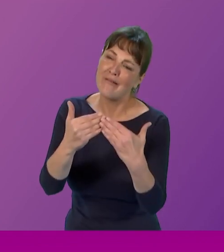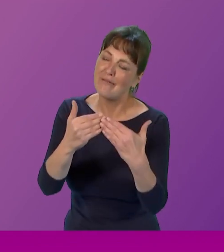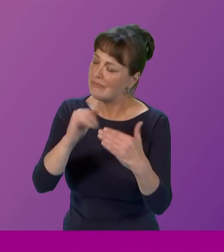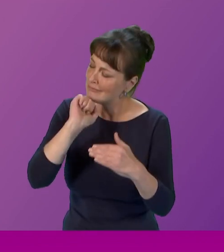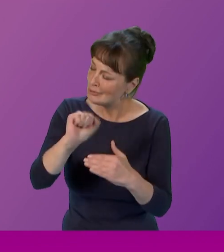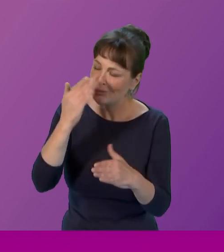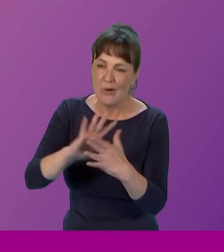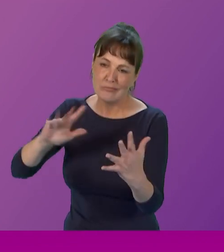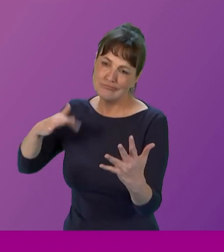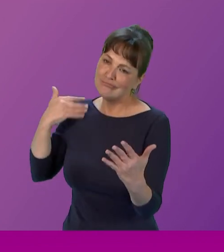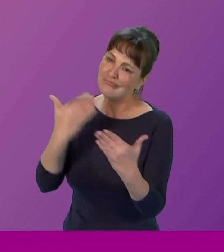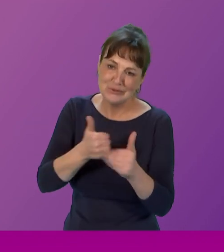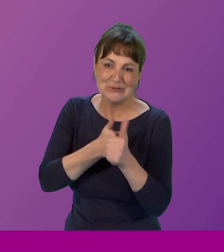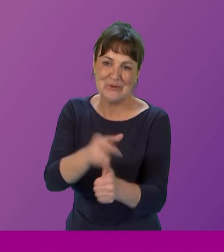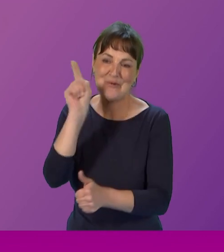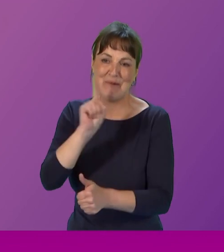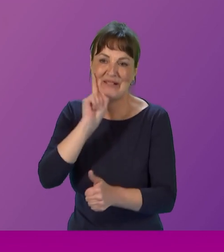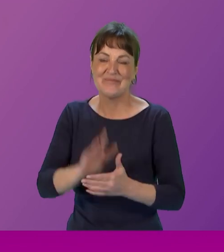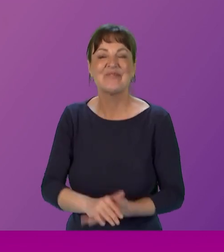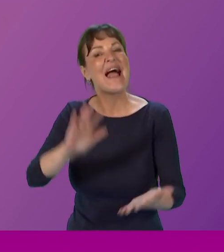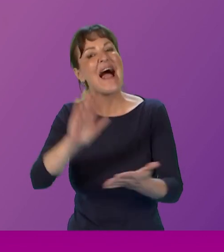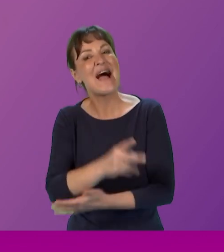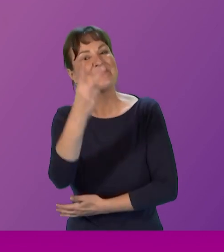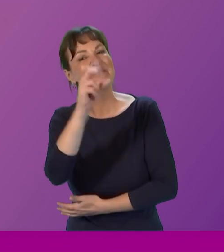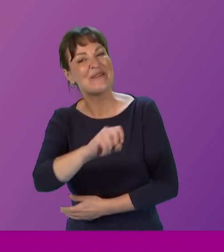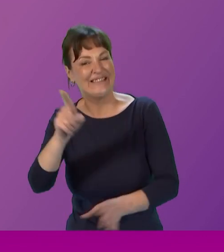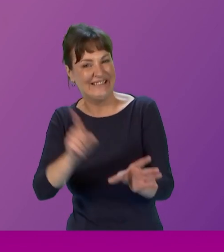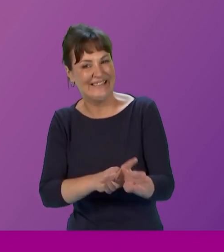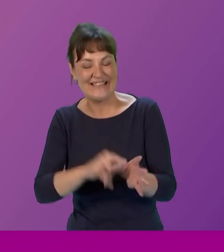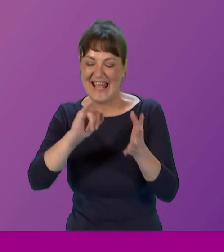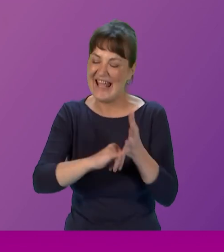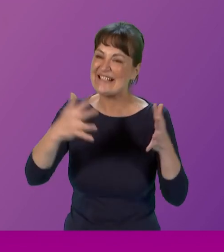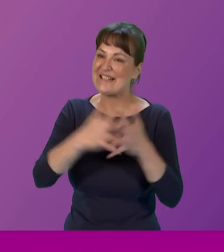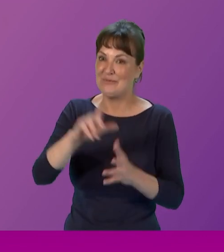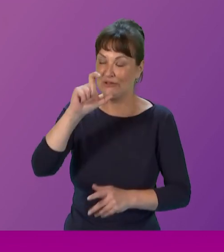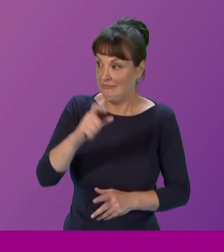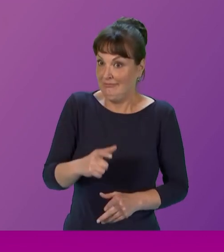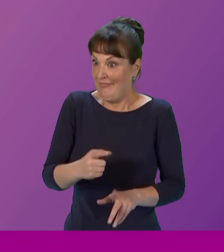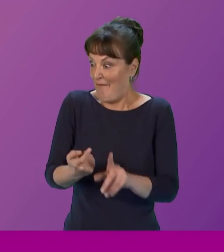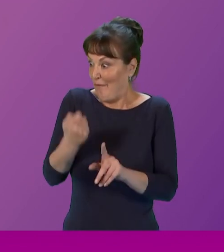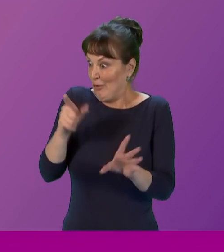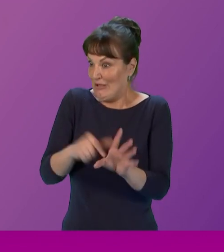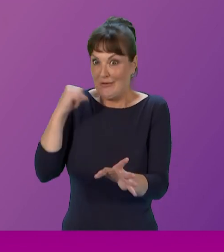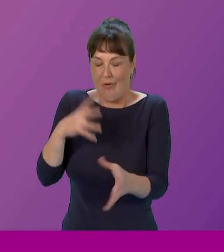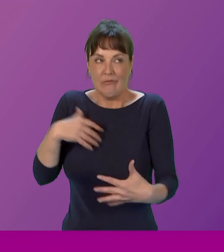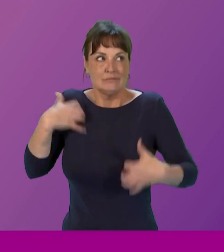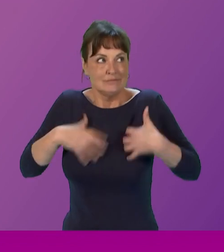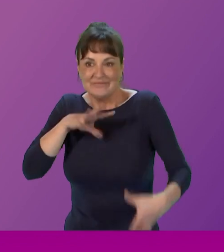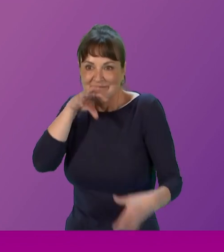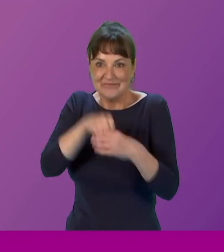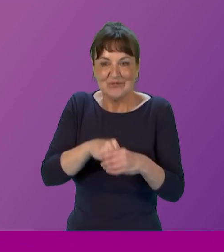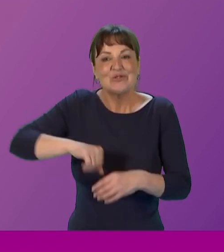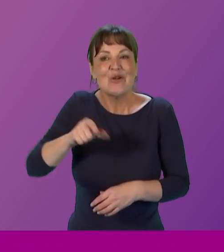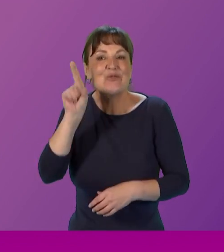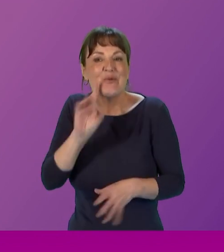that you have done to support women happy 20 years to the swc it was a privilege a few years ago to take part in the scottish women's